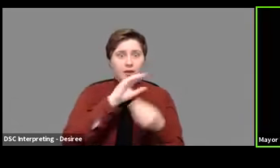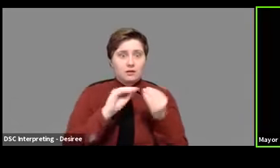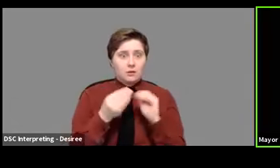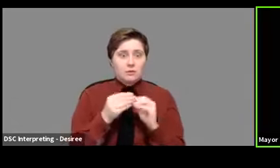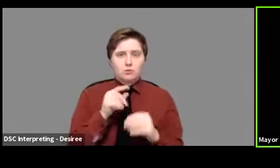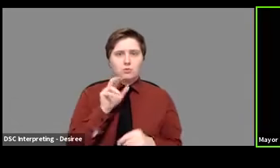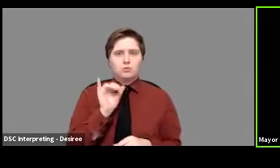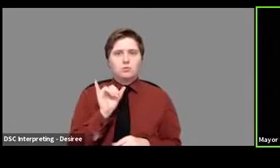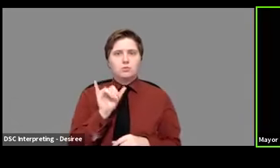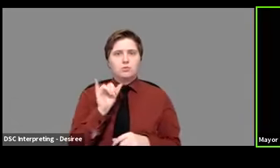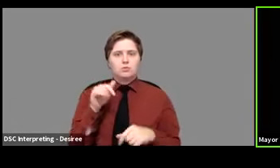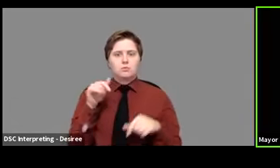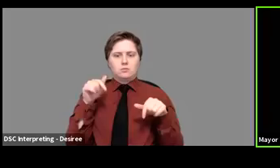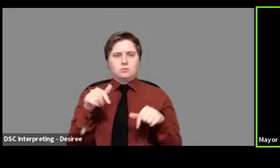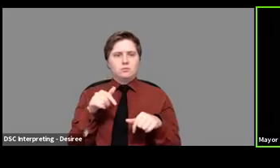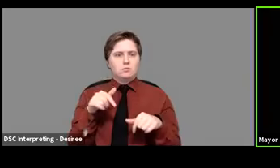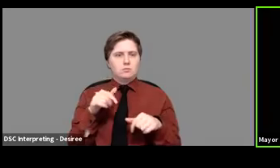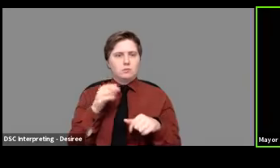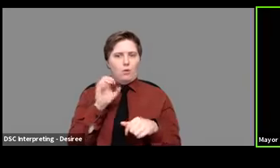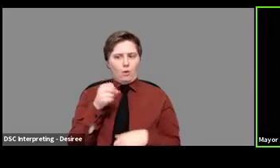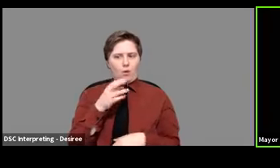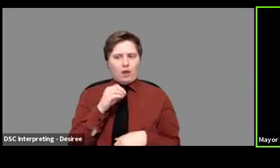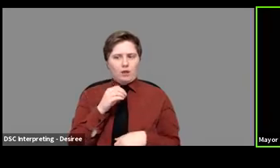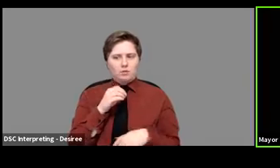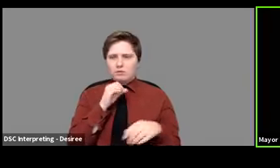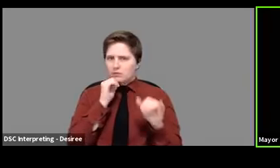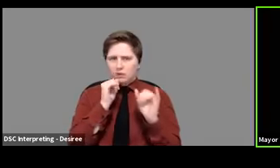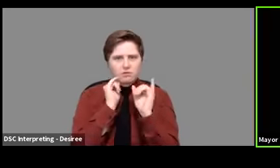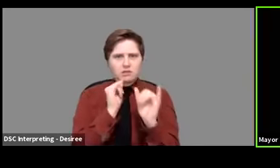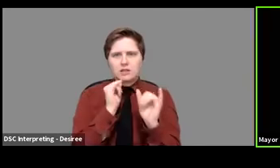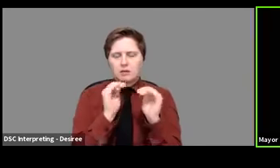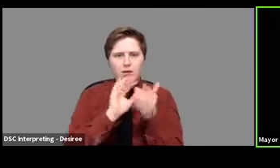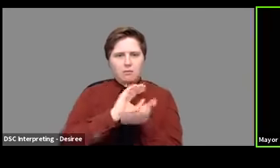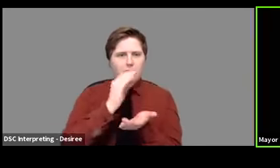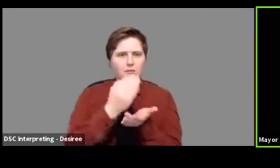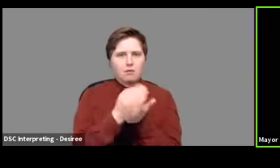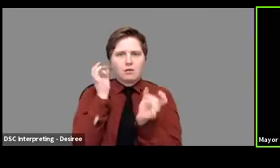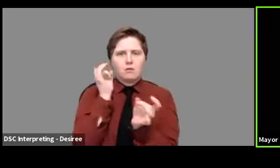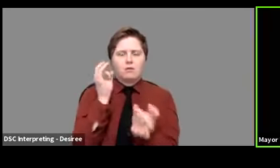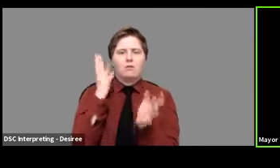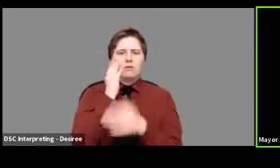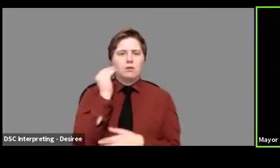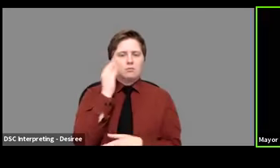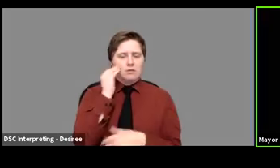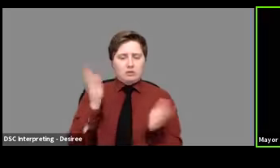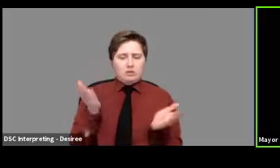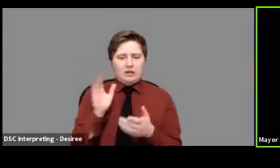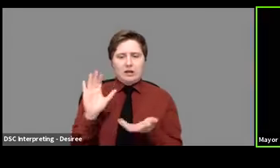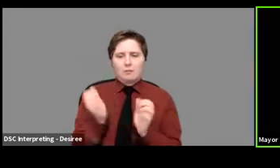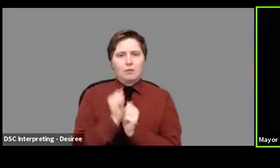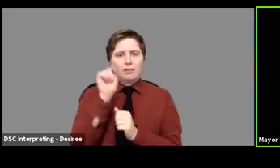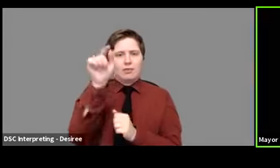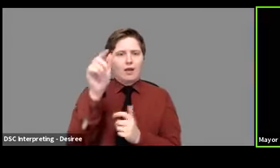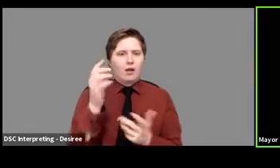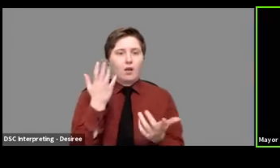appreciate that the reason we're not going through maybe the same level of crisis in Ohio is because of the steps that were